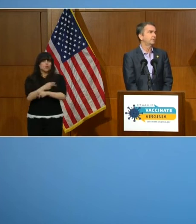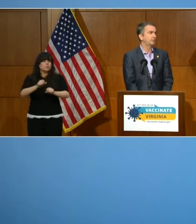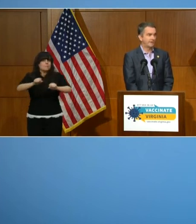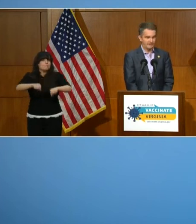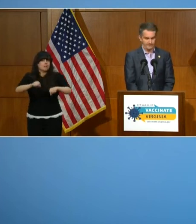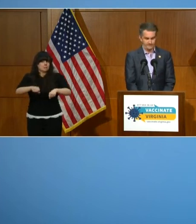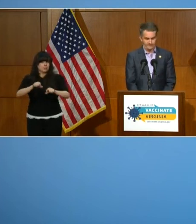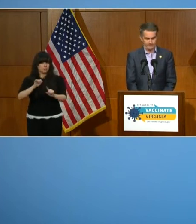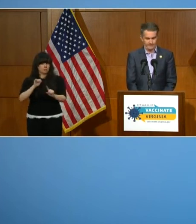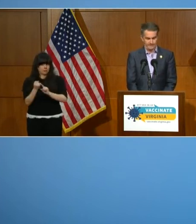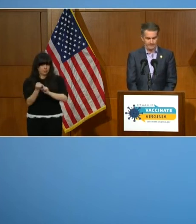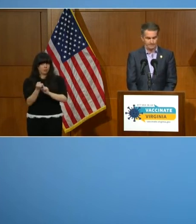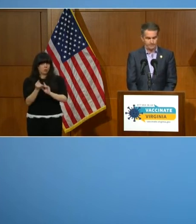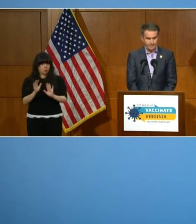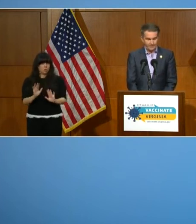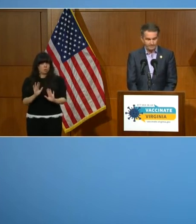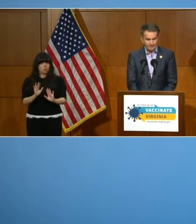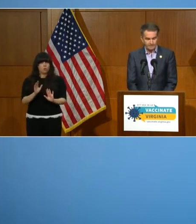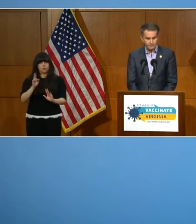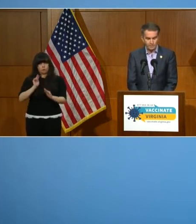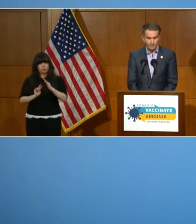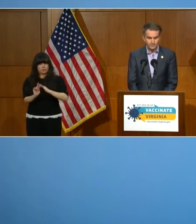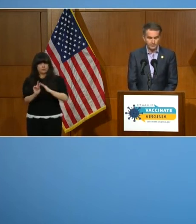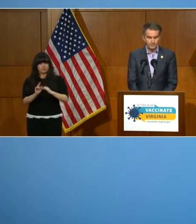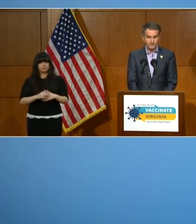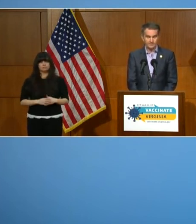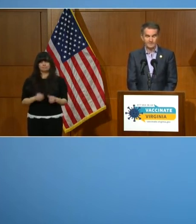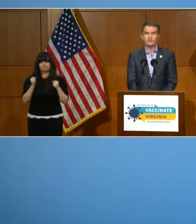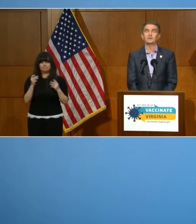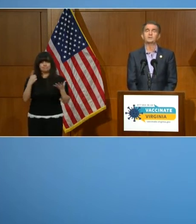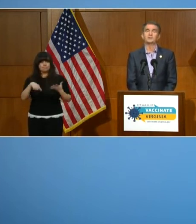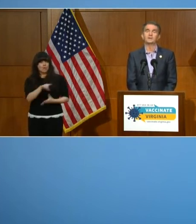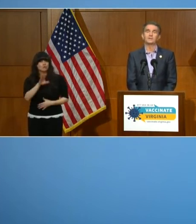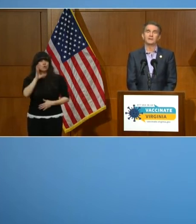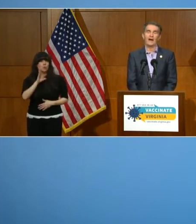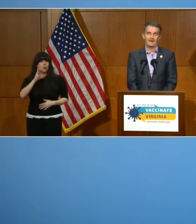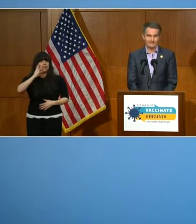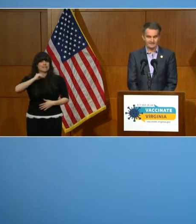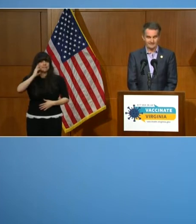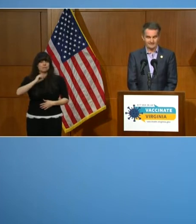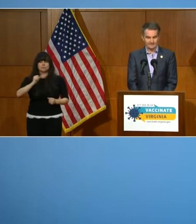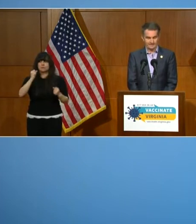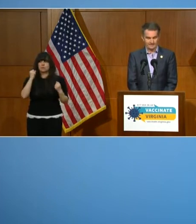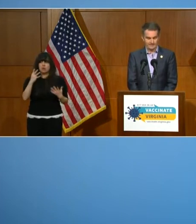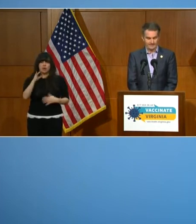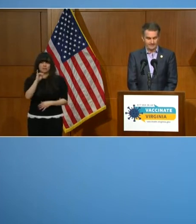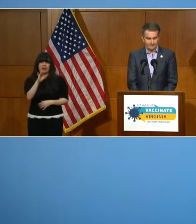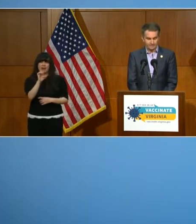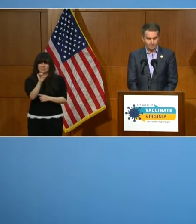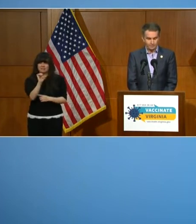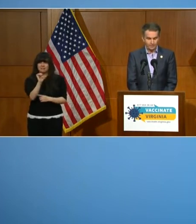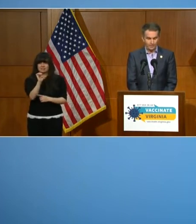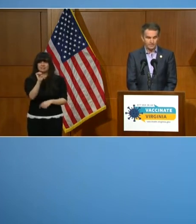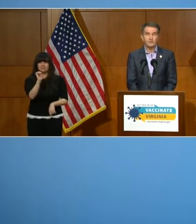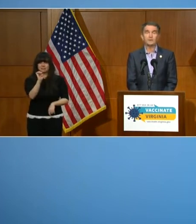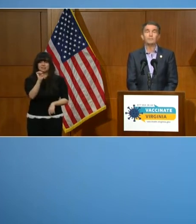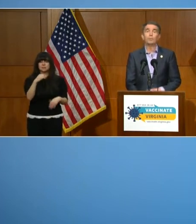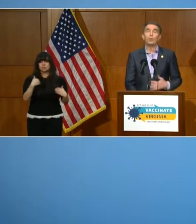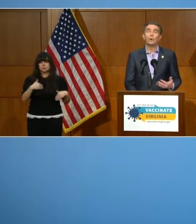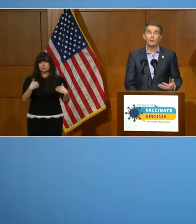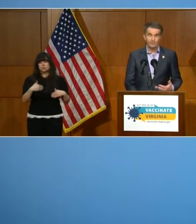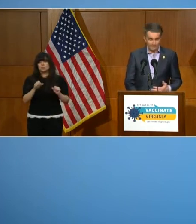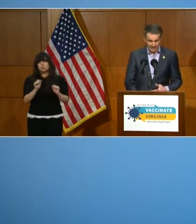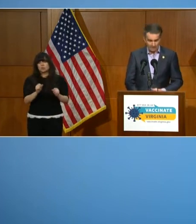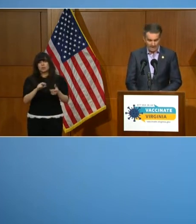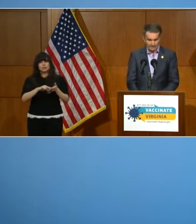Is predicting. For many of us, we'll also be seeing significant ice. This could result in